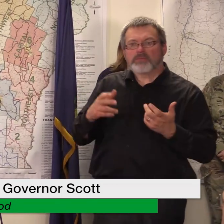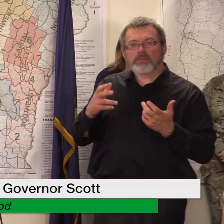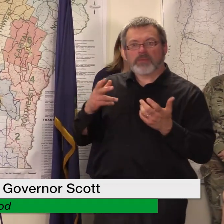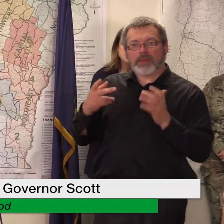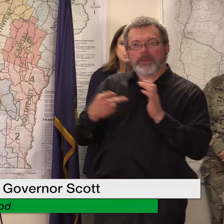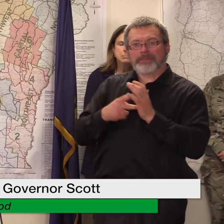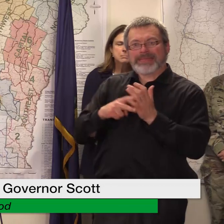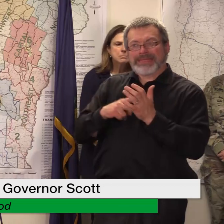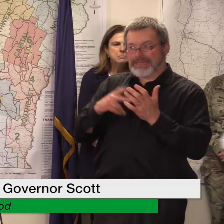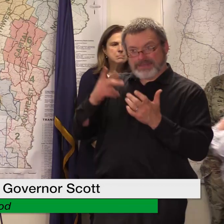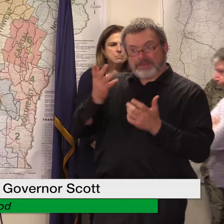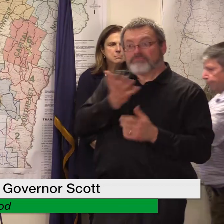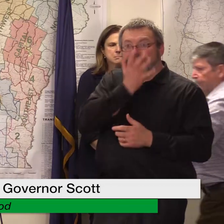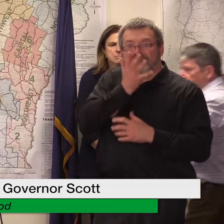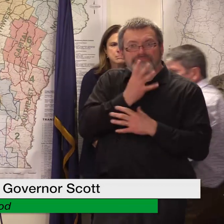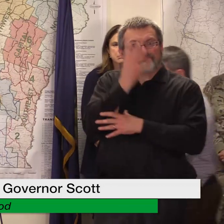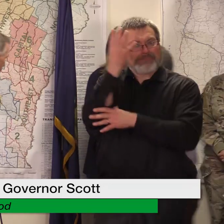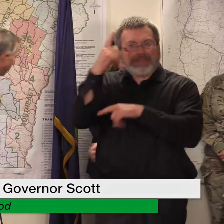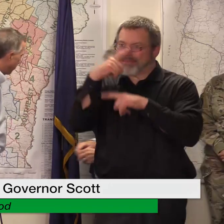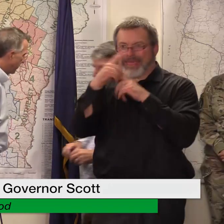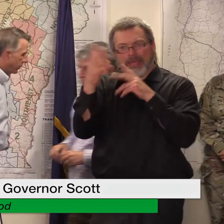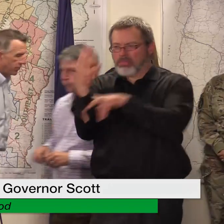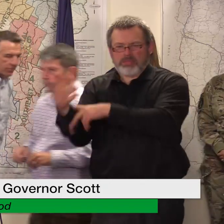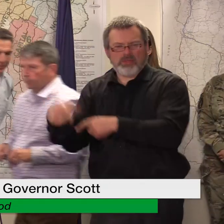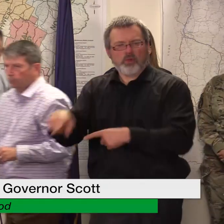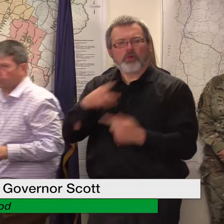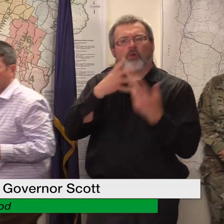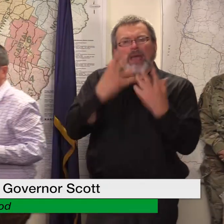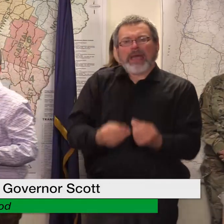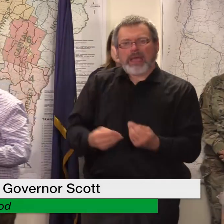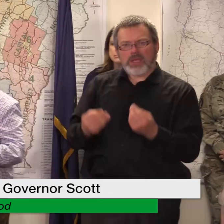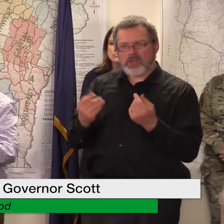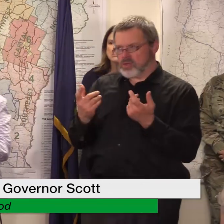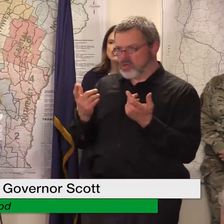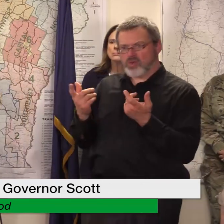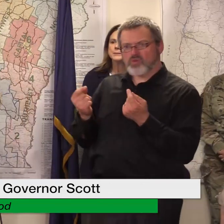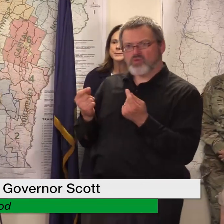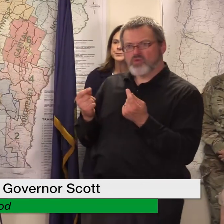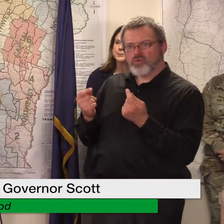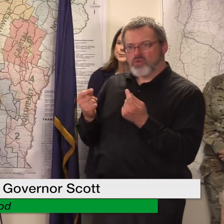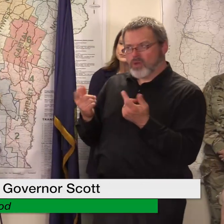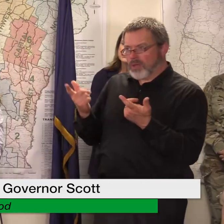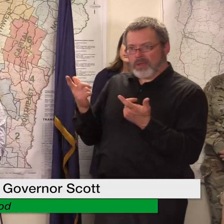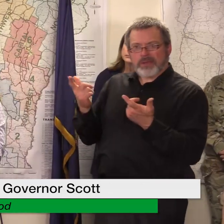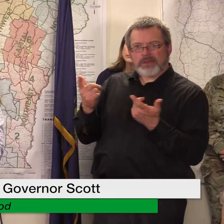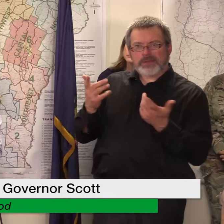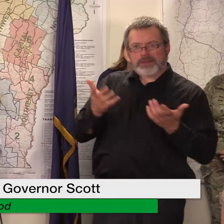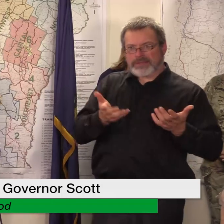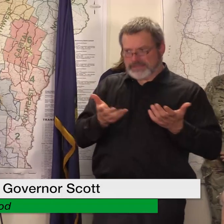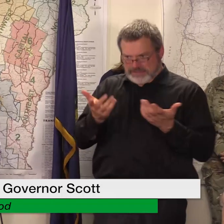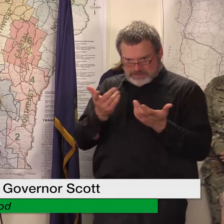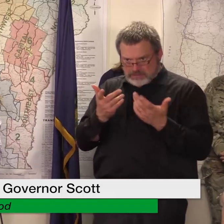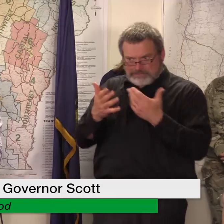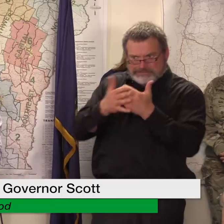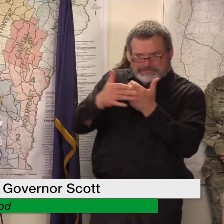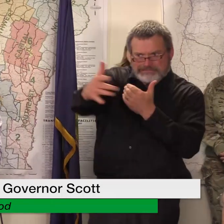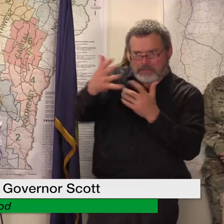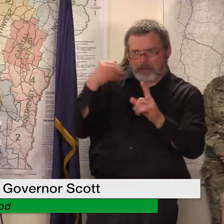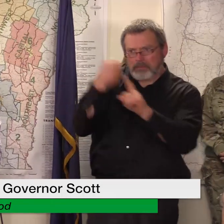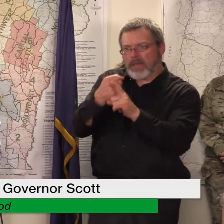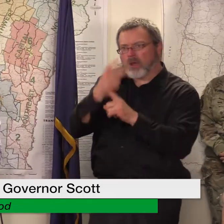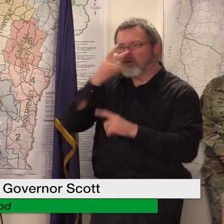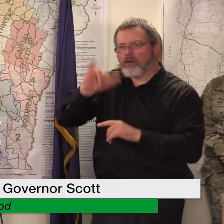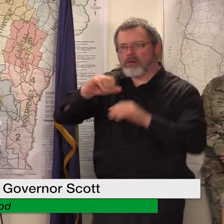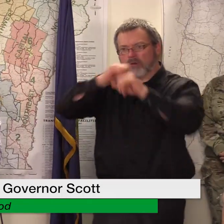and so forth so i'm wondering how it's going to affect the farms that weren't actually flooded good morning anson tebbets at the agency of agriculture